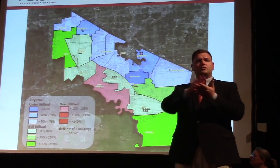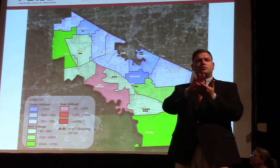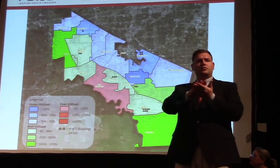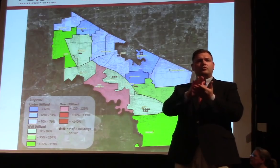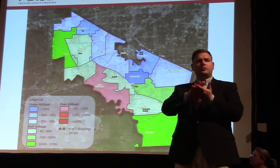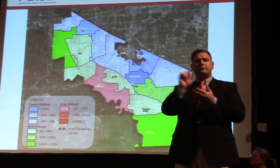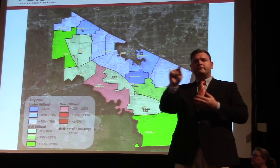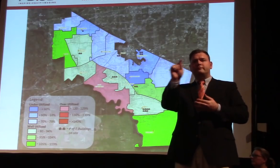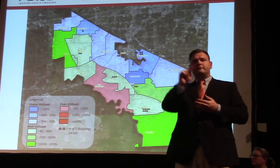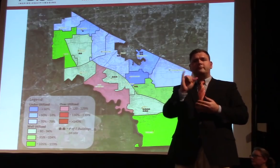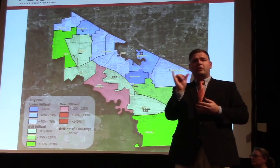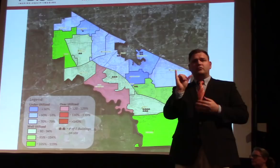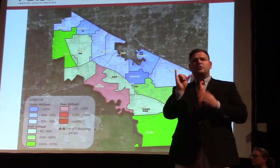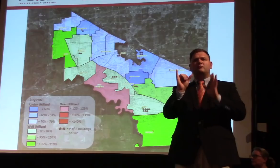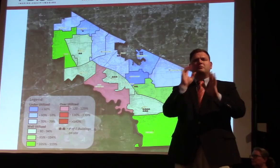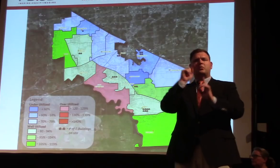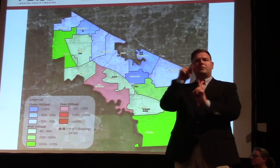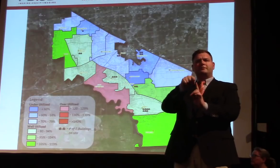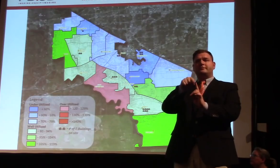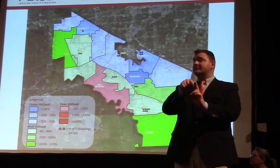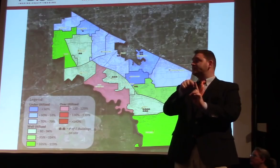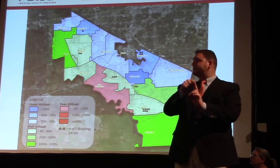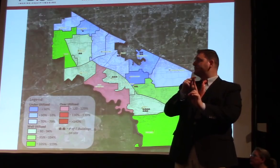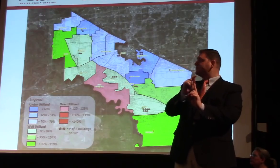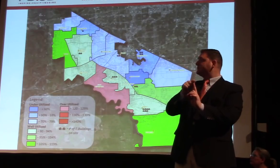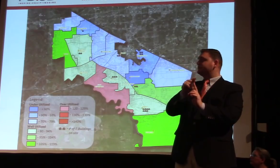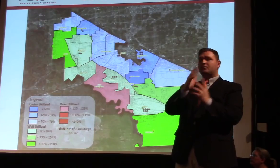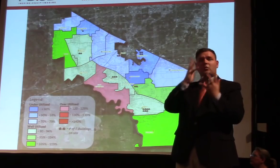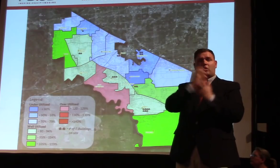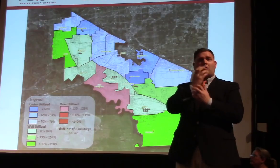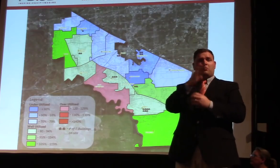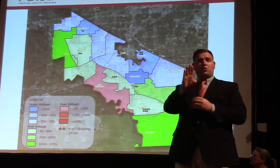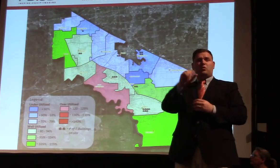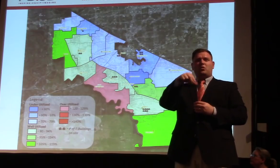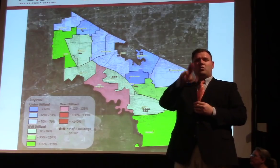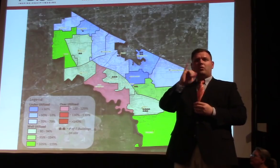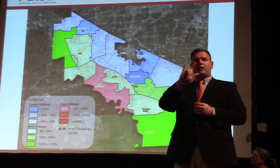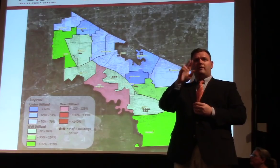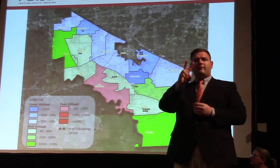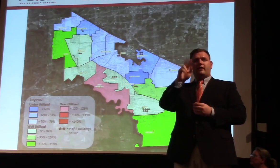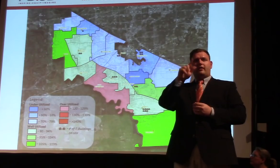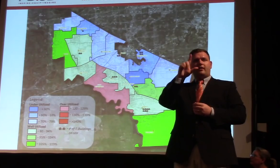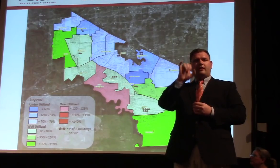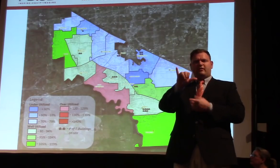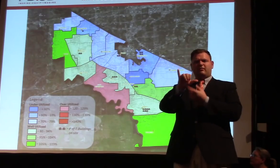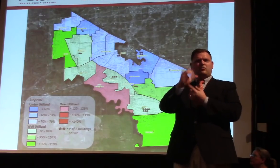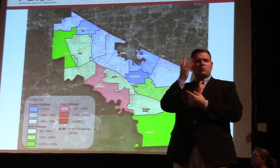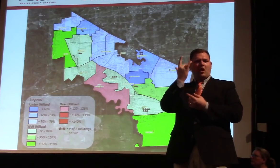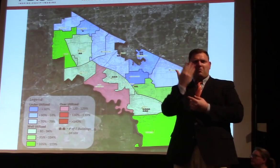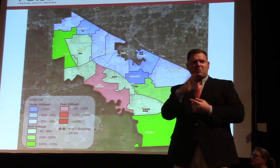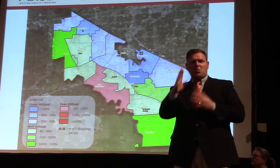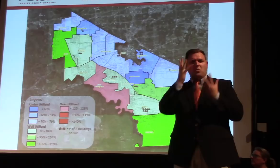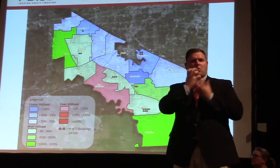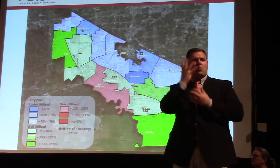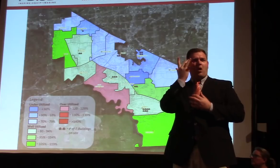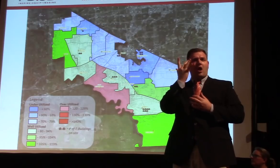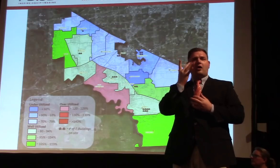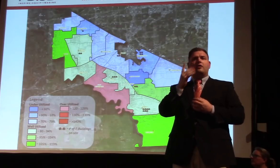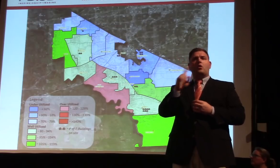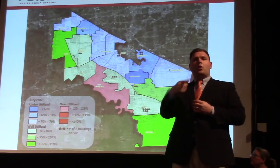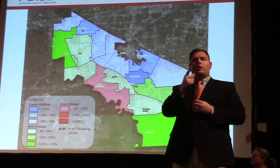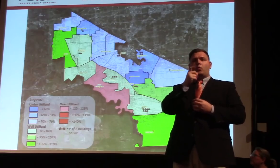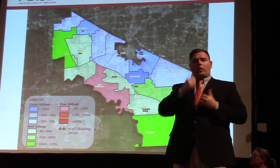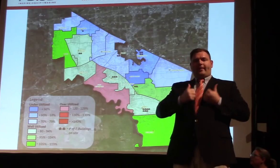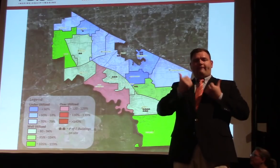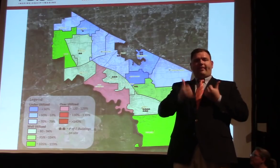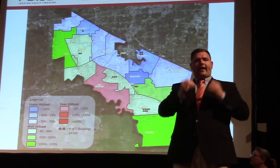we're showing a very dark blue under-utilization at Quail Valley. This is because this only includes the students that reside on the boundary. And